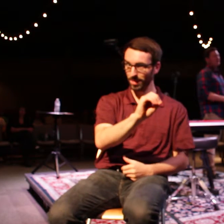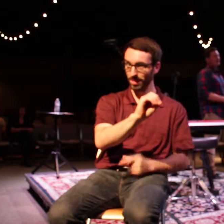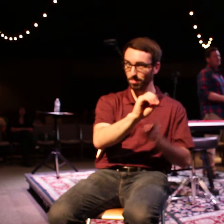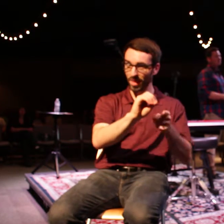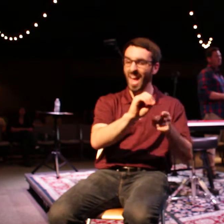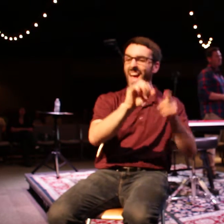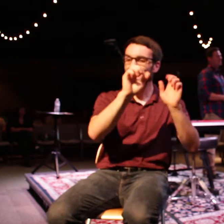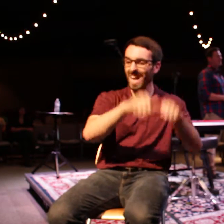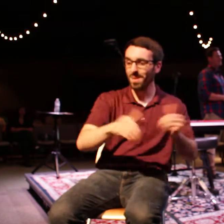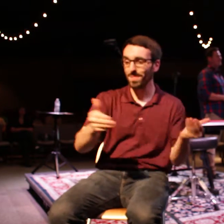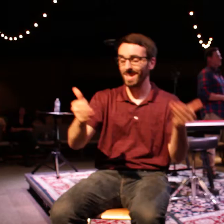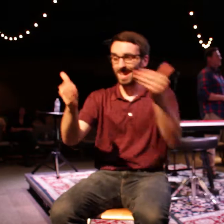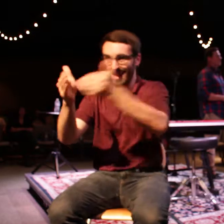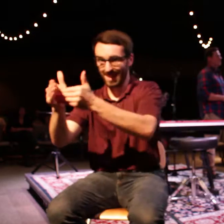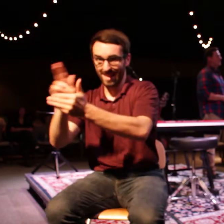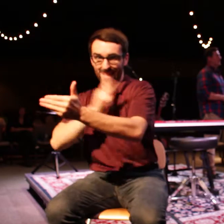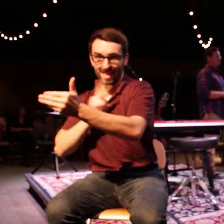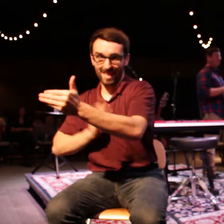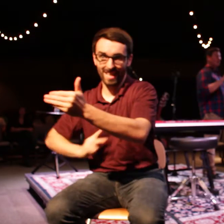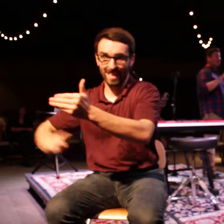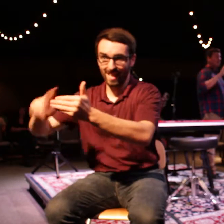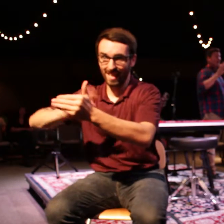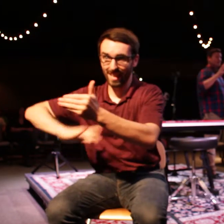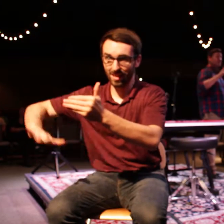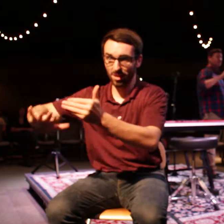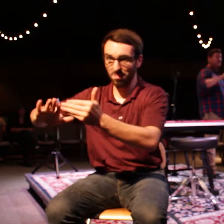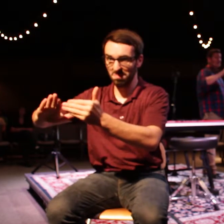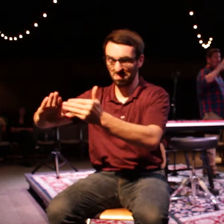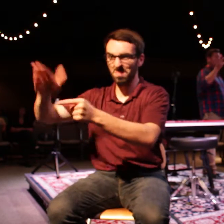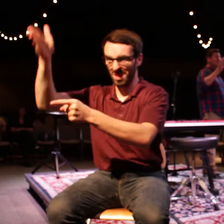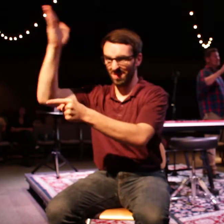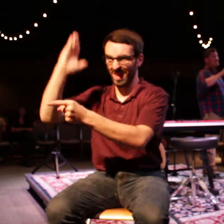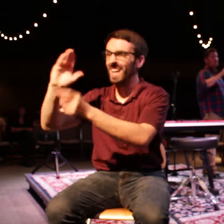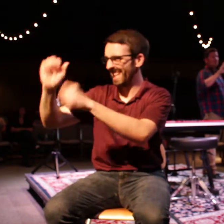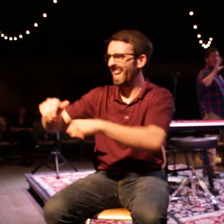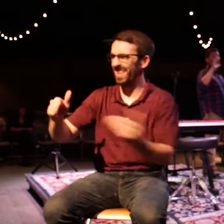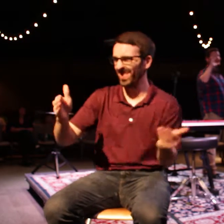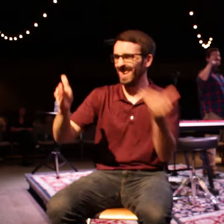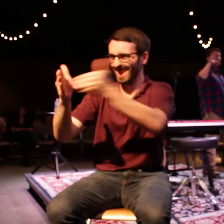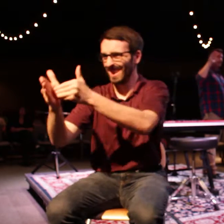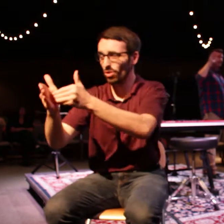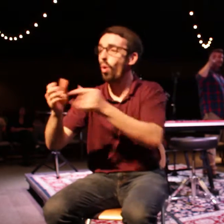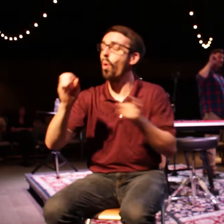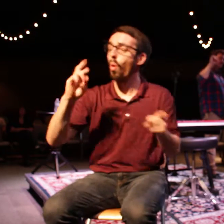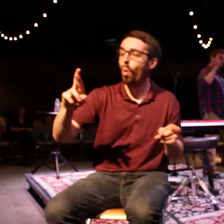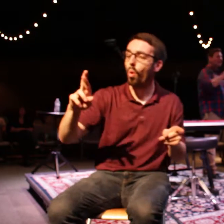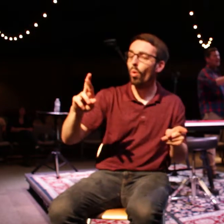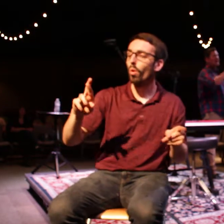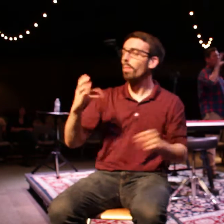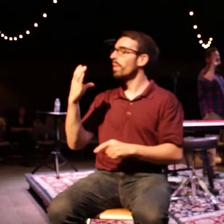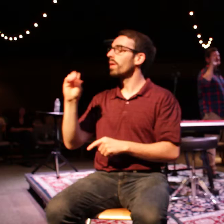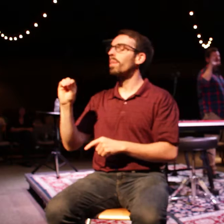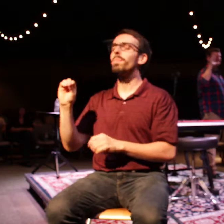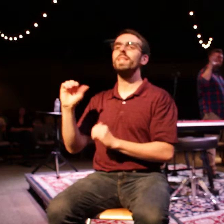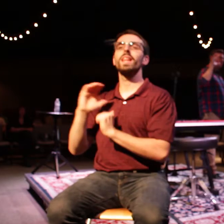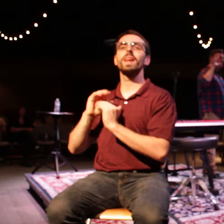coming more fully into this world. Or you could actually lead a company in such a way that your clients, your